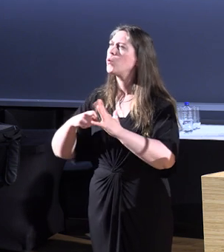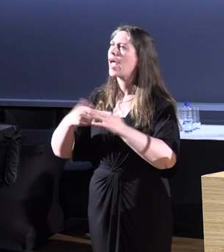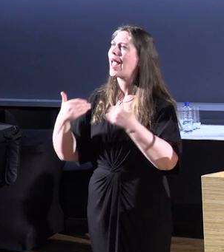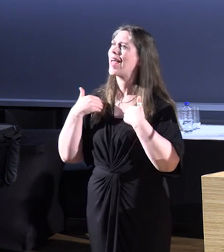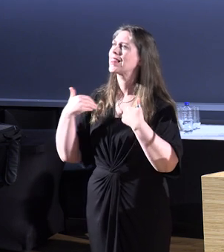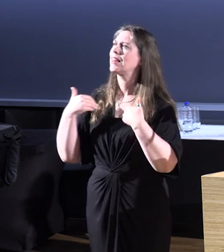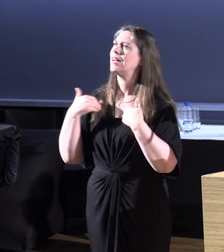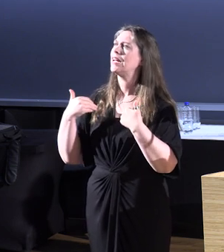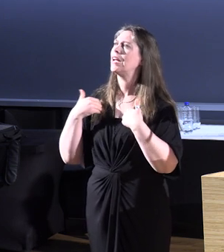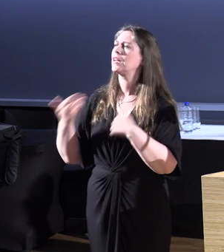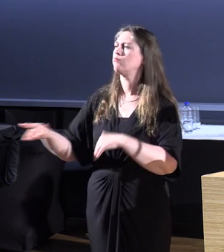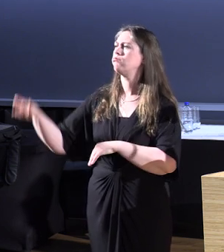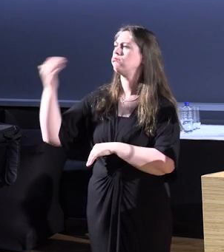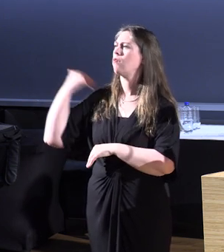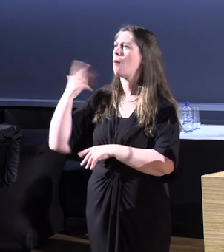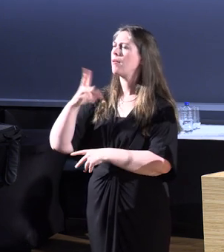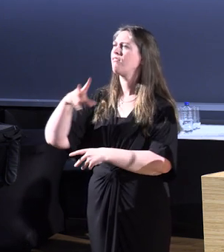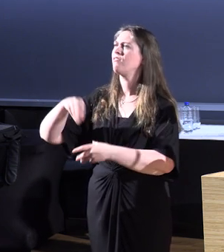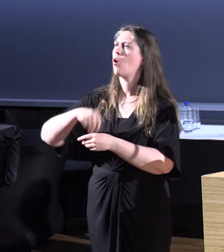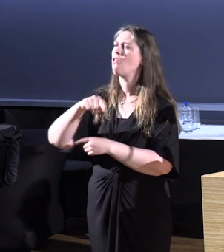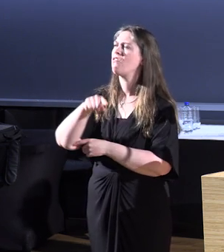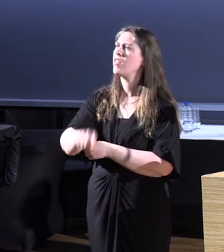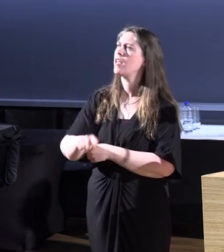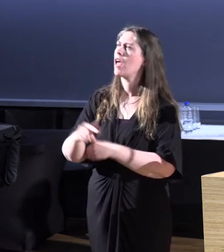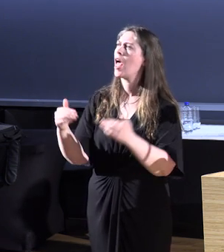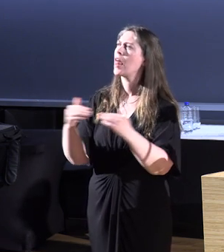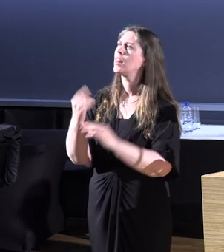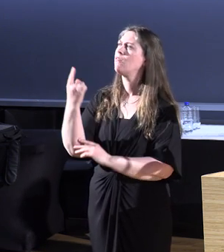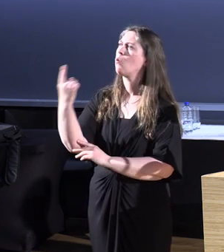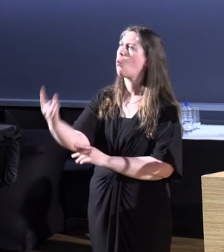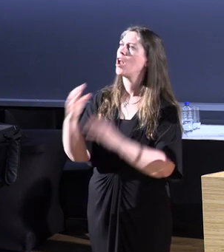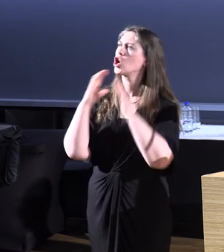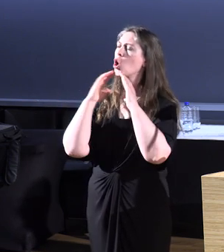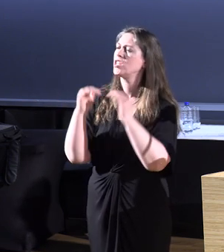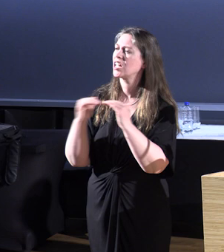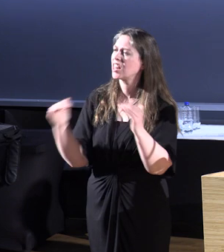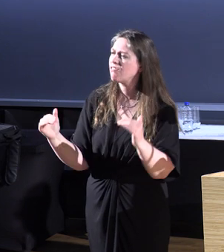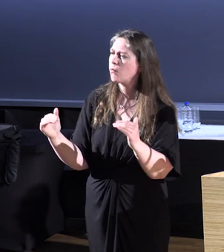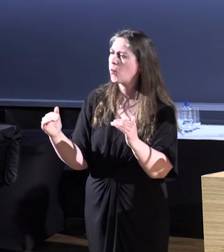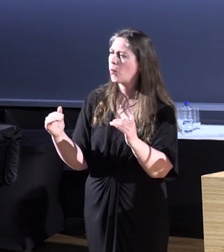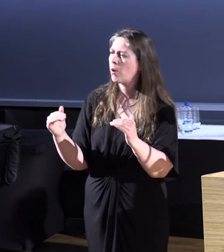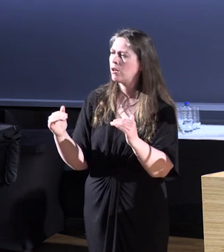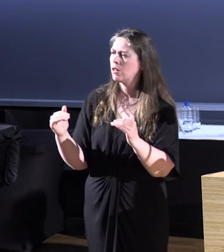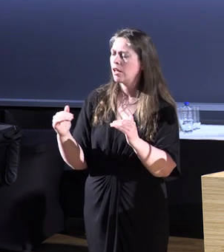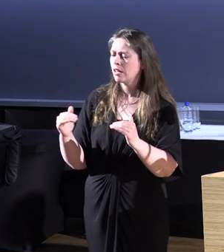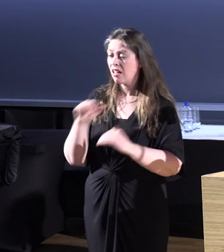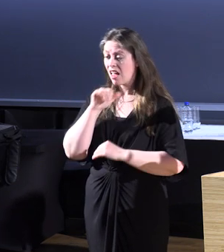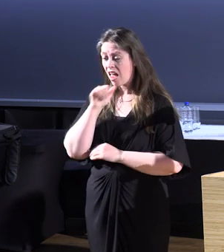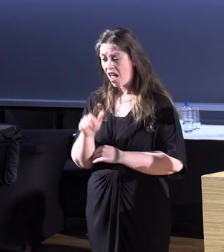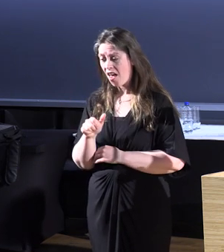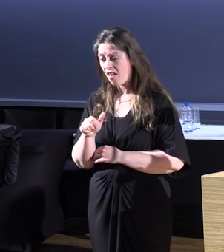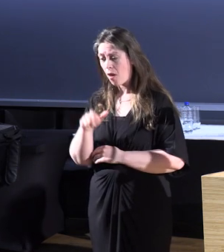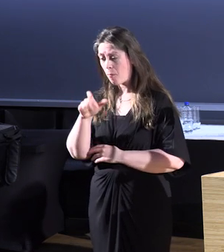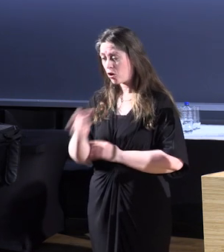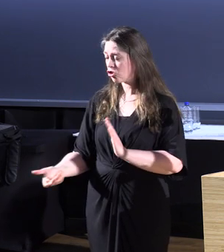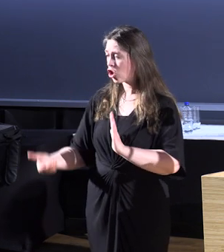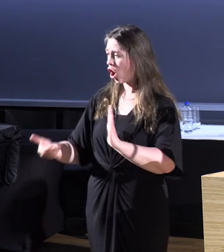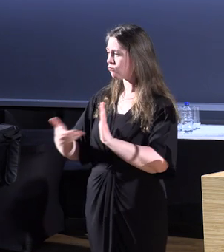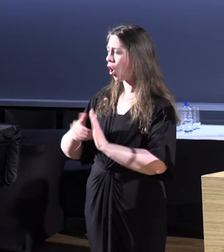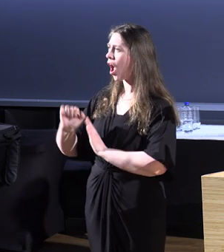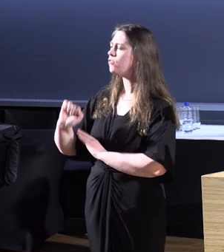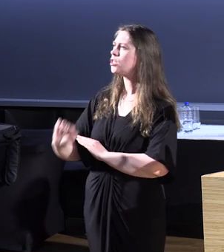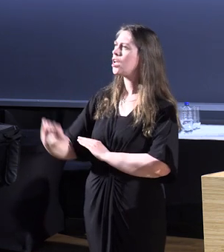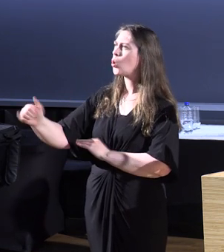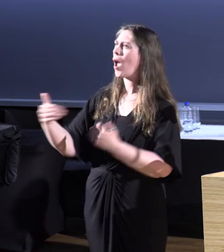when I was based in the UK at the level one coaching level about how to, how to engage somebody that shows up to your,